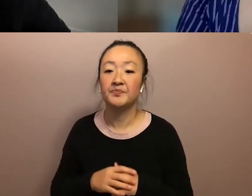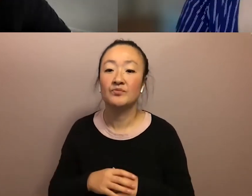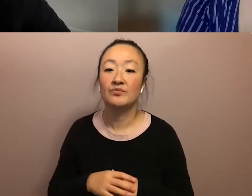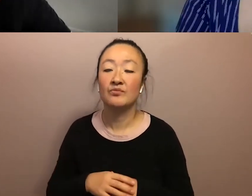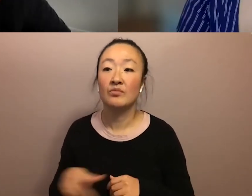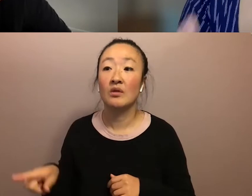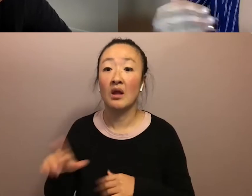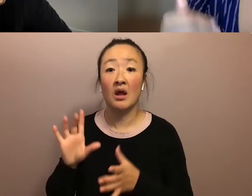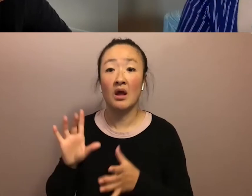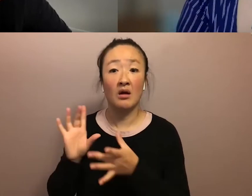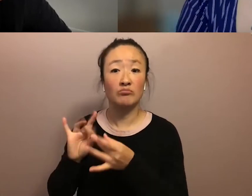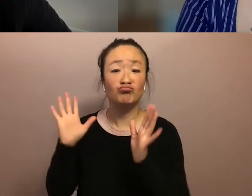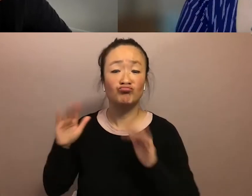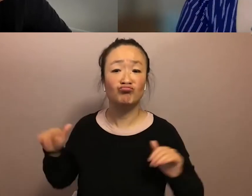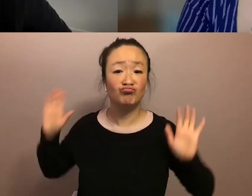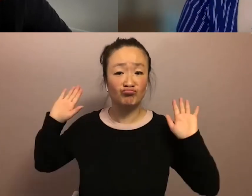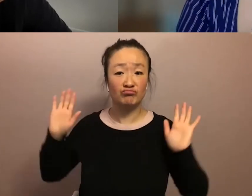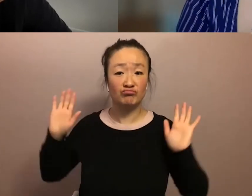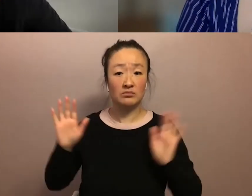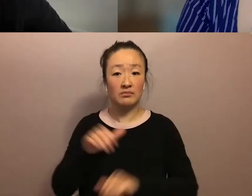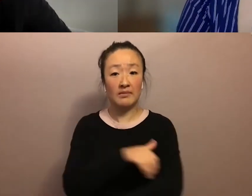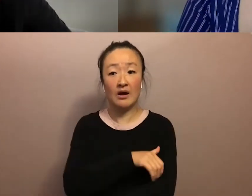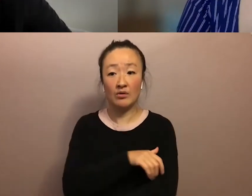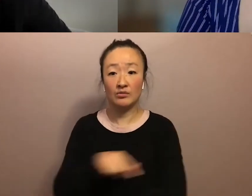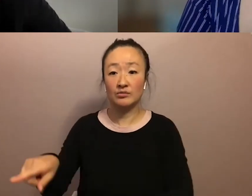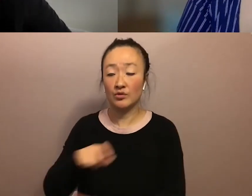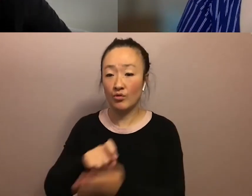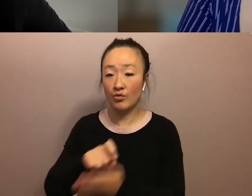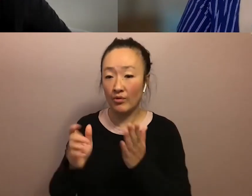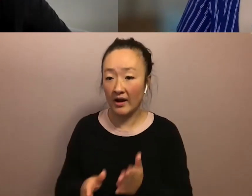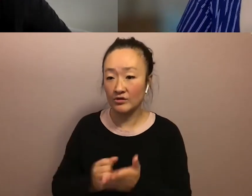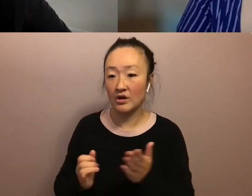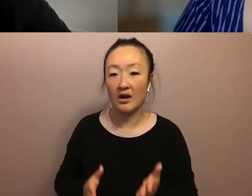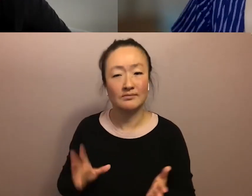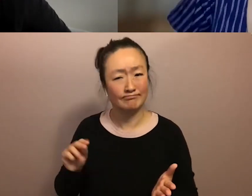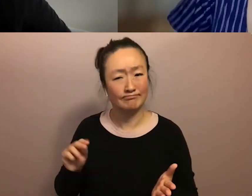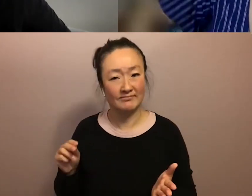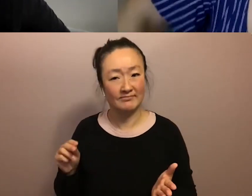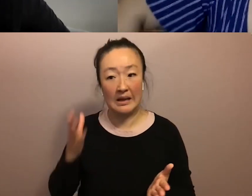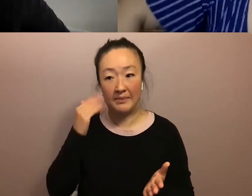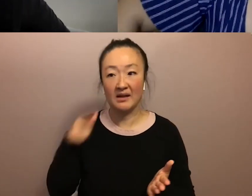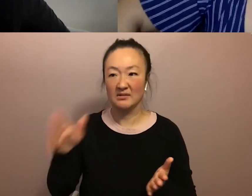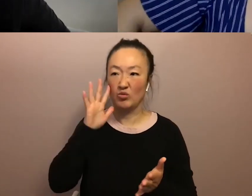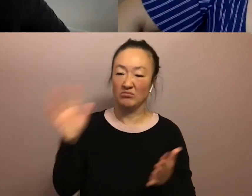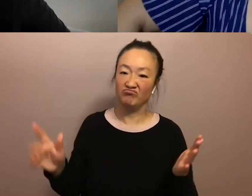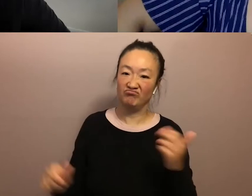all power to the writers and to artists because they do so at their own peril. Right. Um,